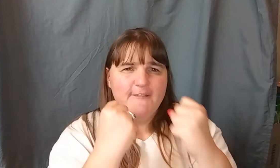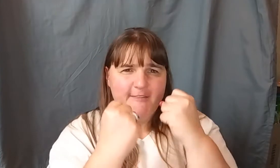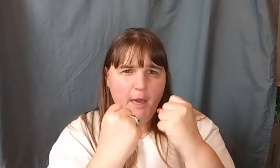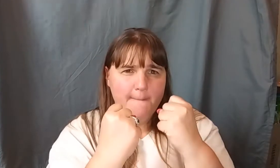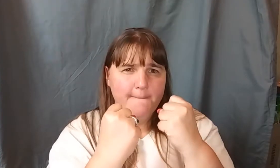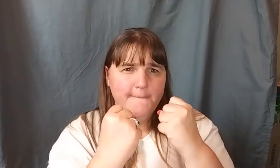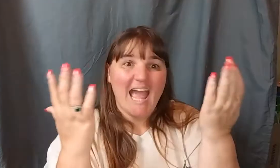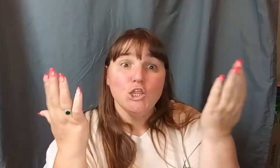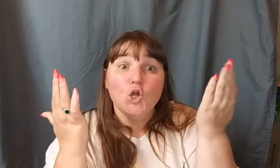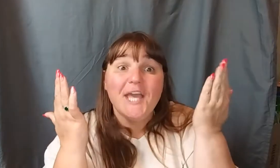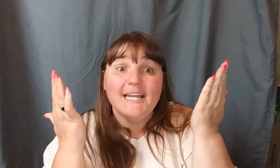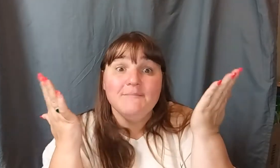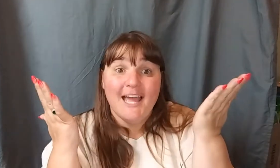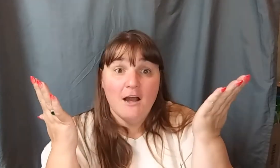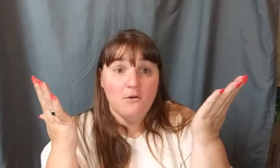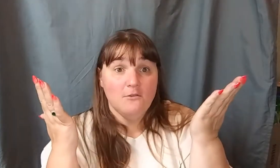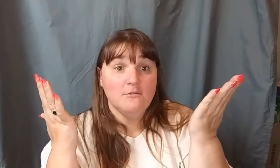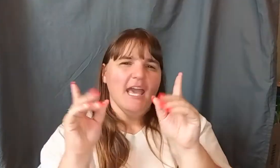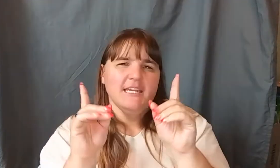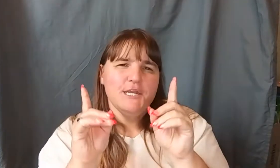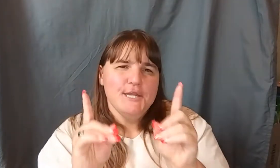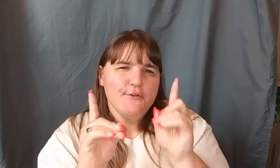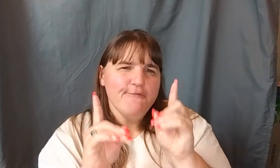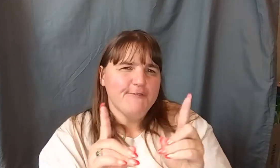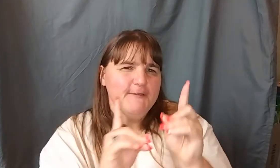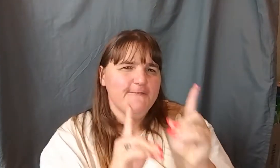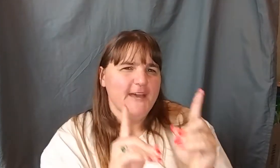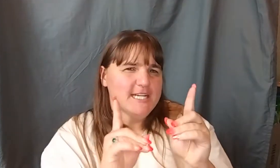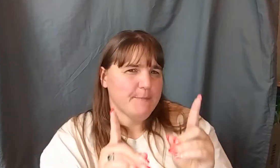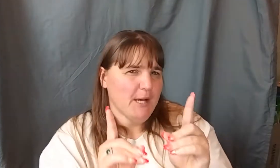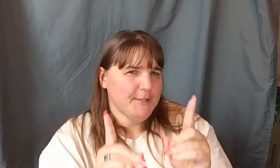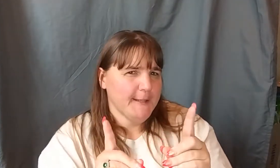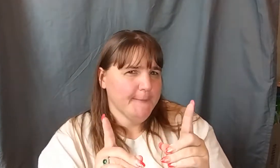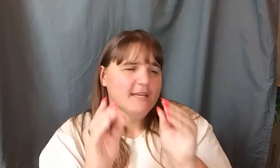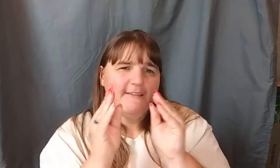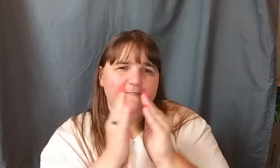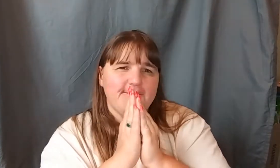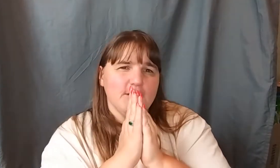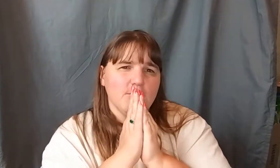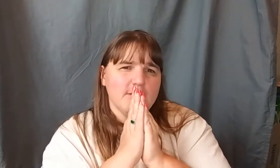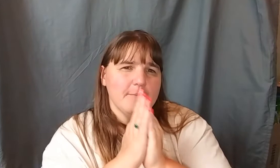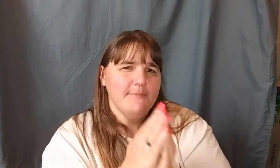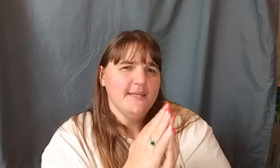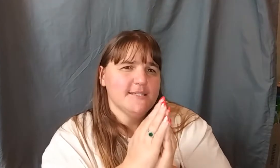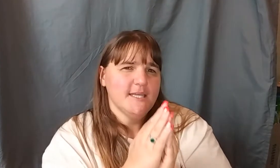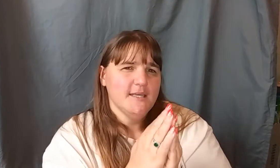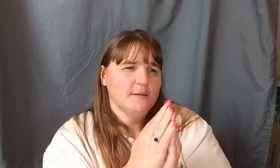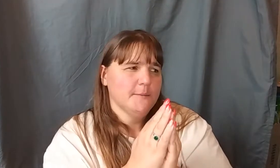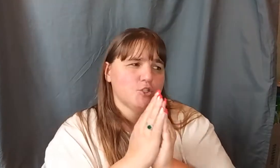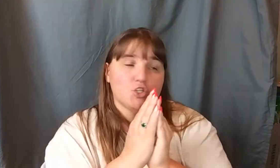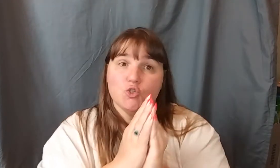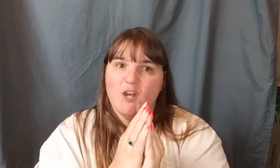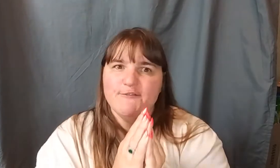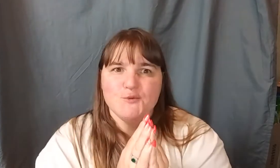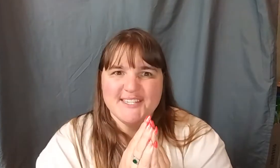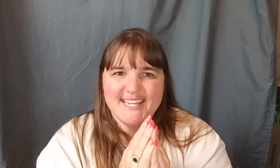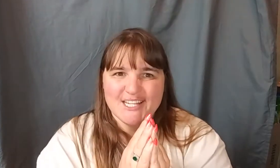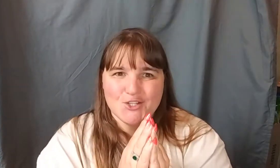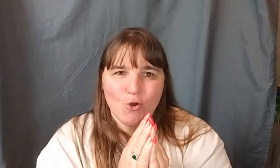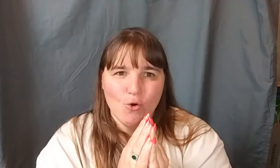them. And look at him now. And another fun fact about him that I feel that makes him strive to his next goal,